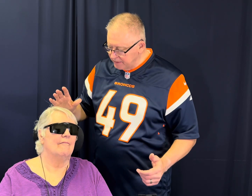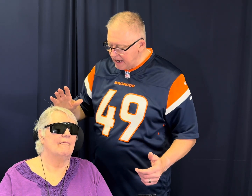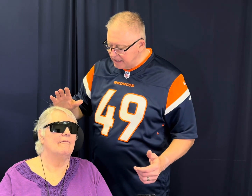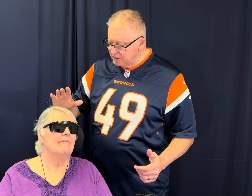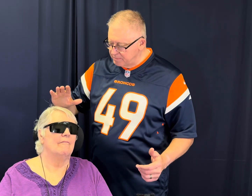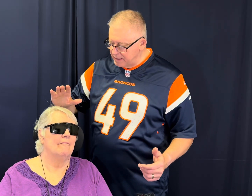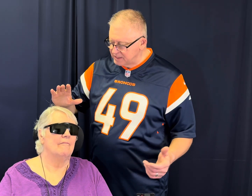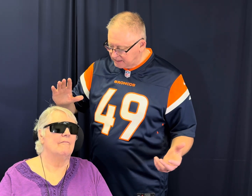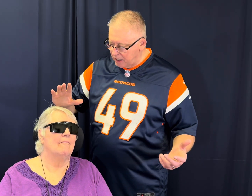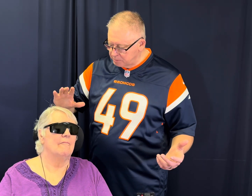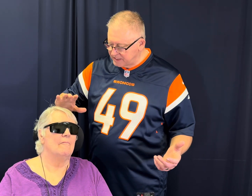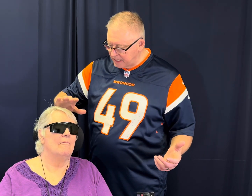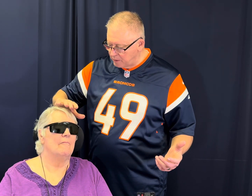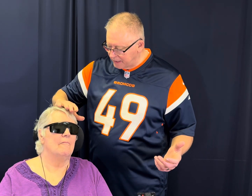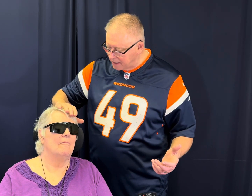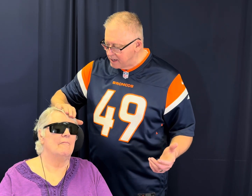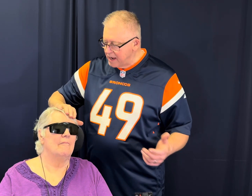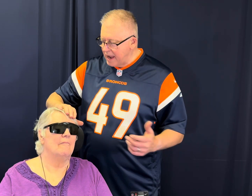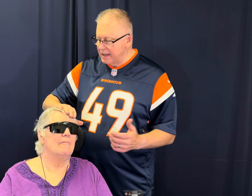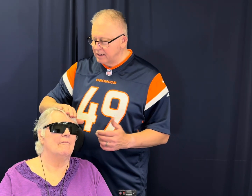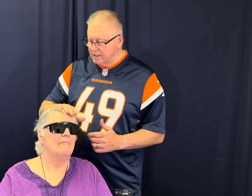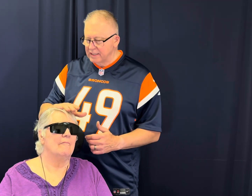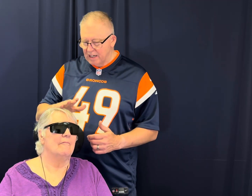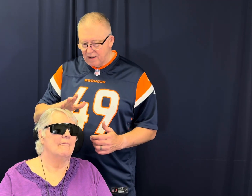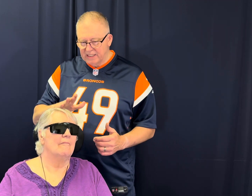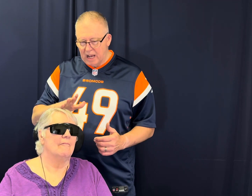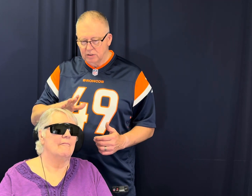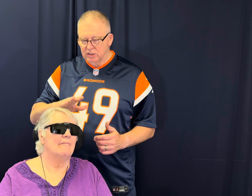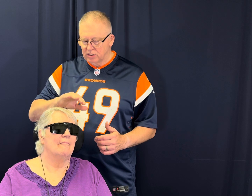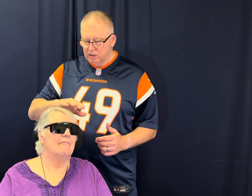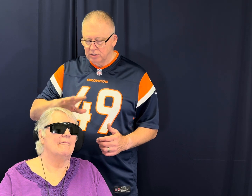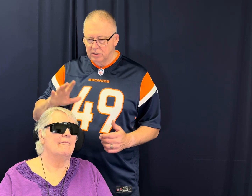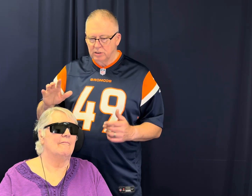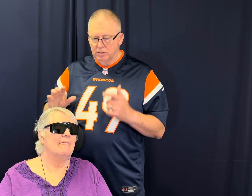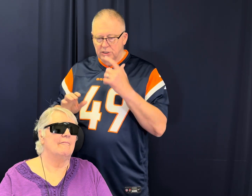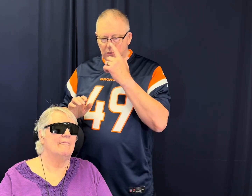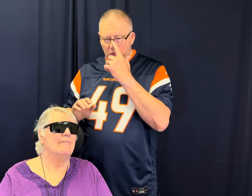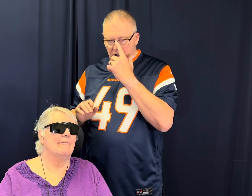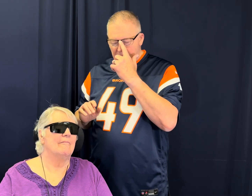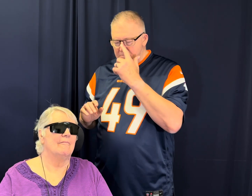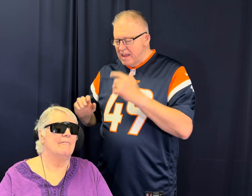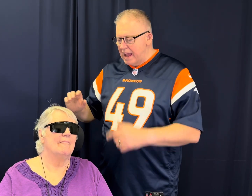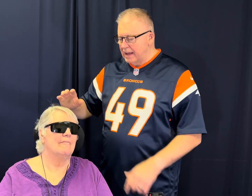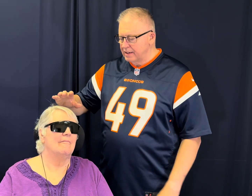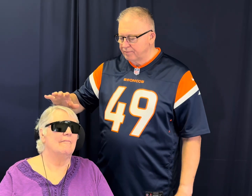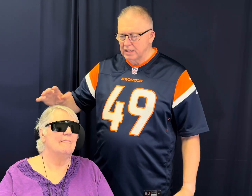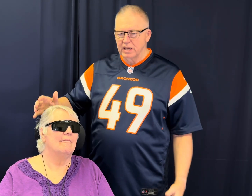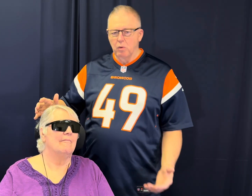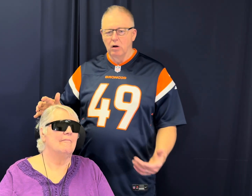guys who've been couch potatoing and get off the couch and start doing your work. And you say, well,